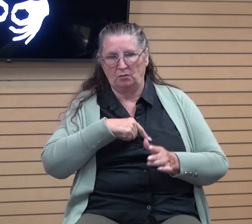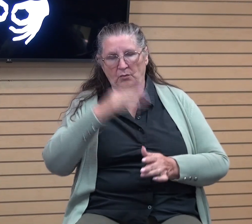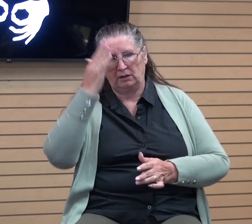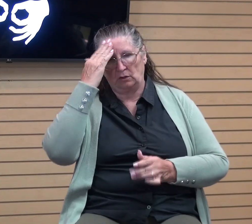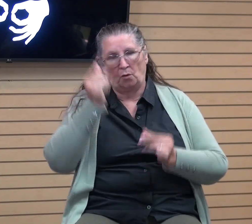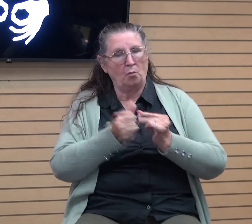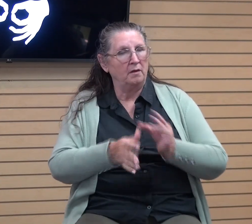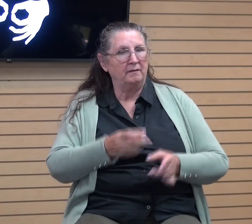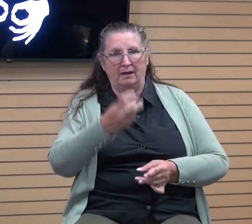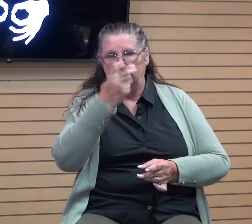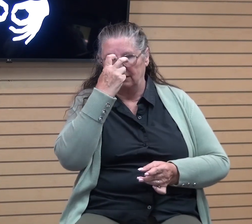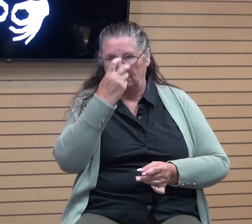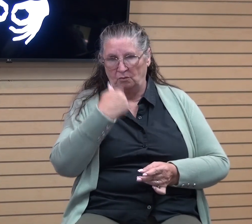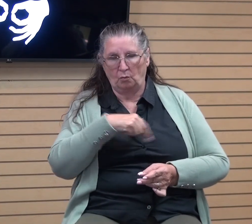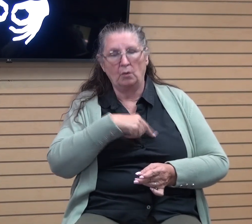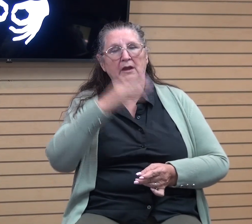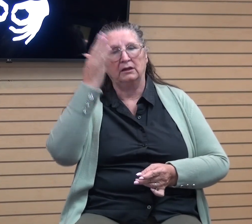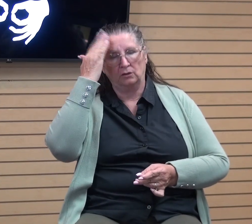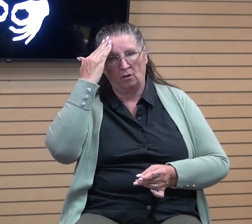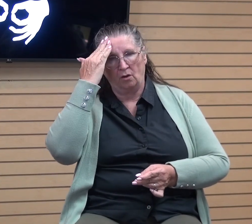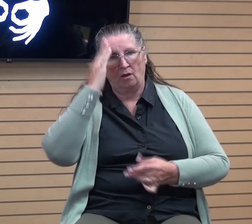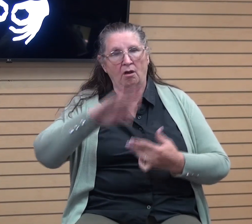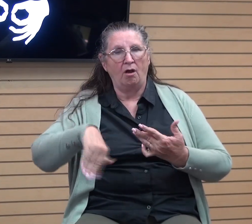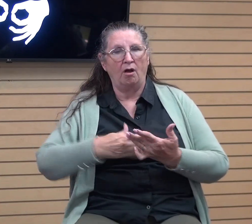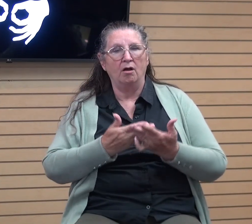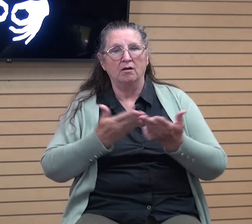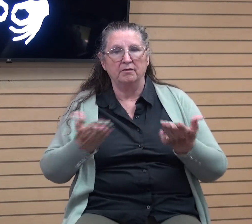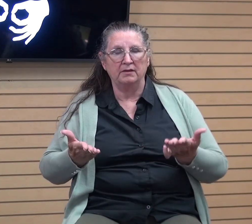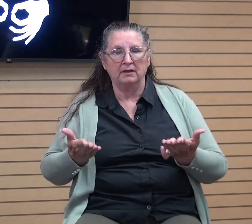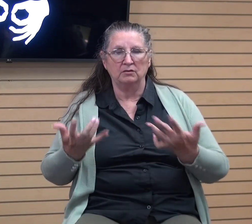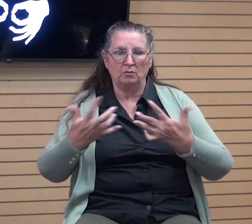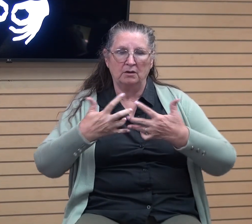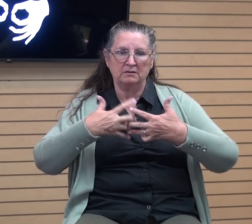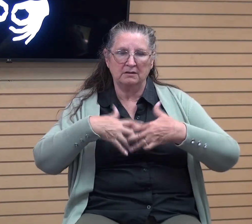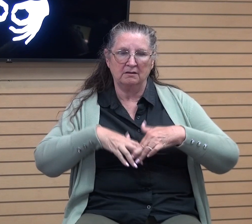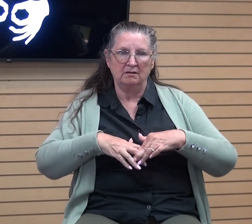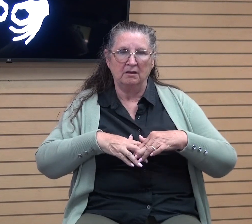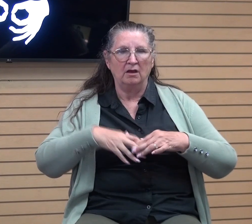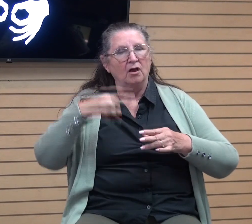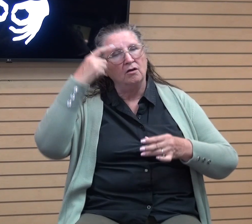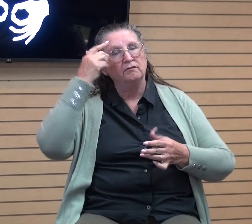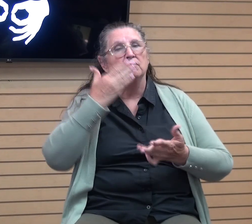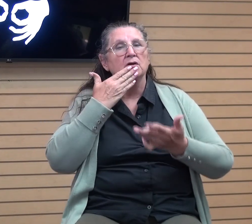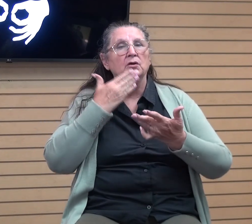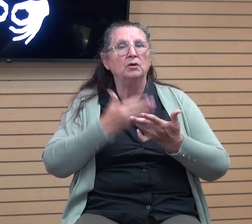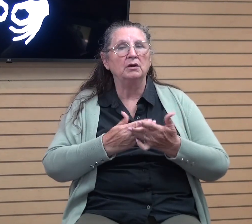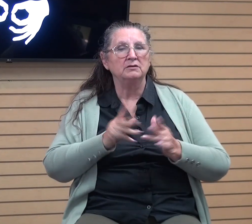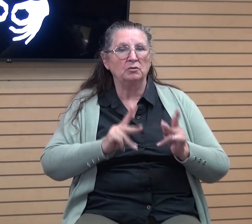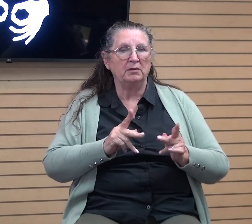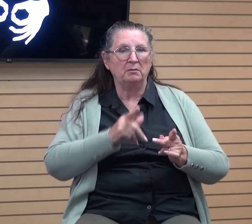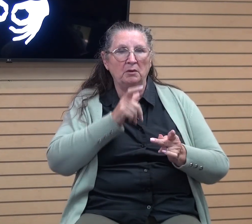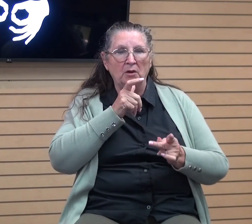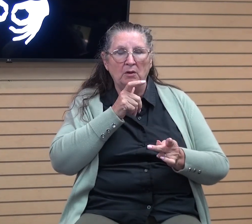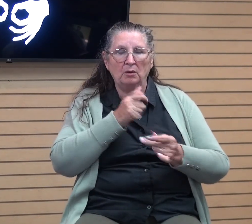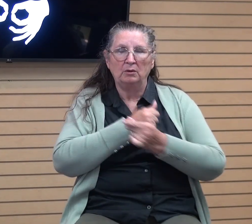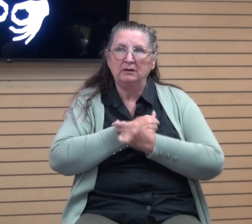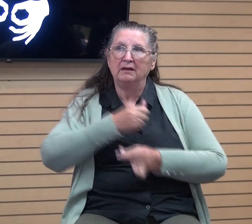a doubt, and we know that all things work together for good to those who love God,